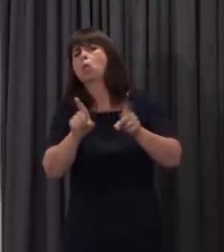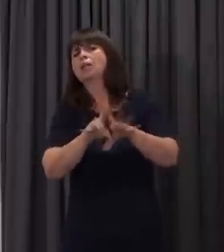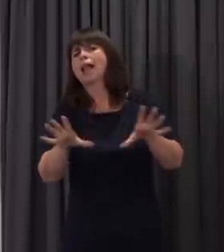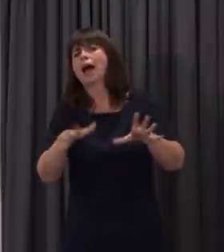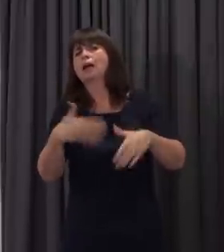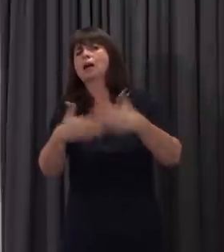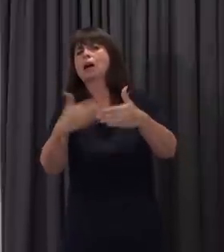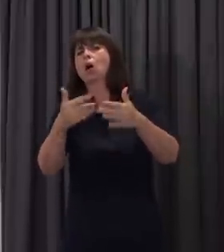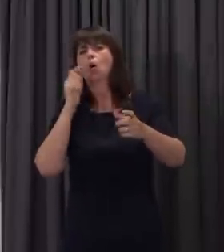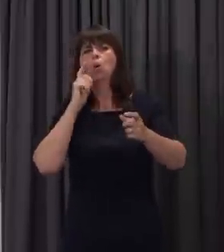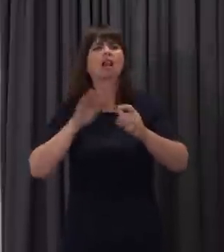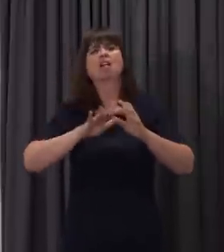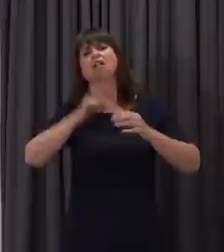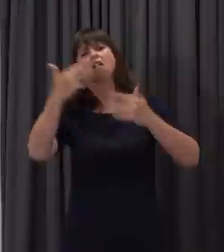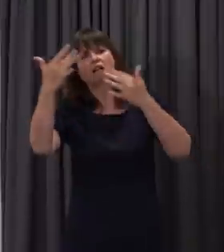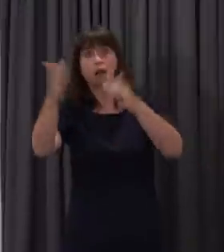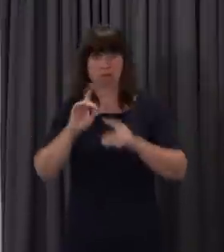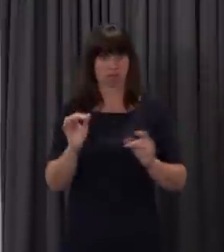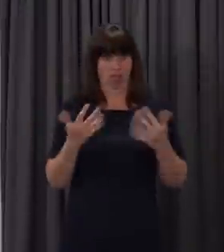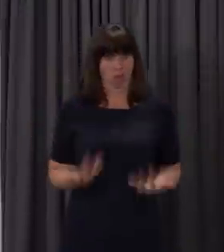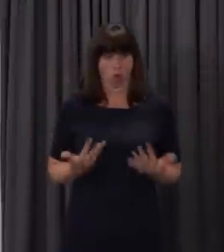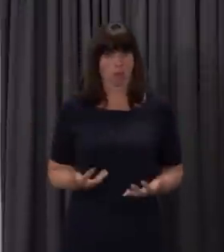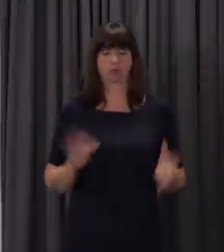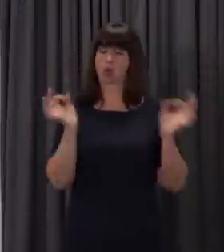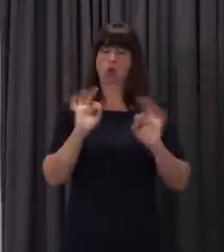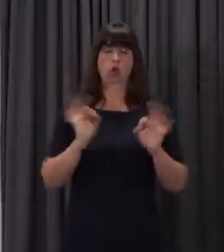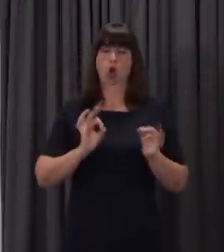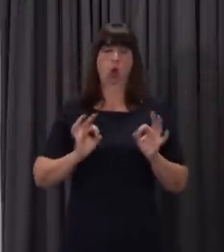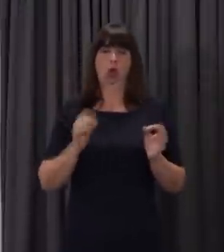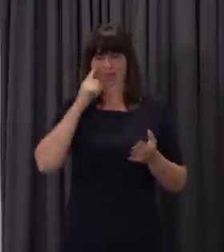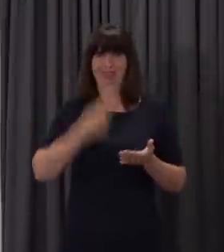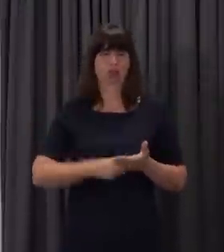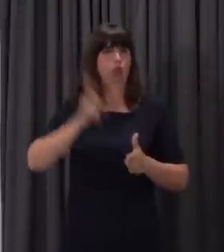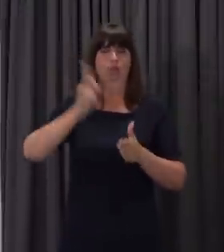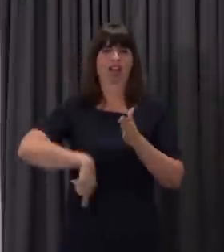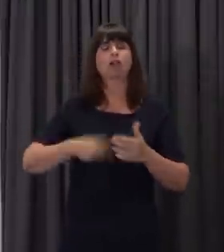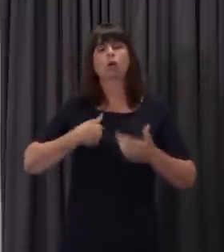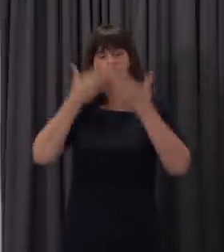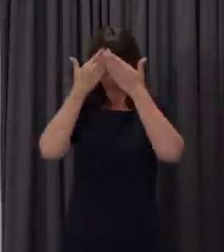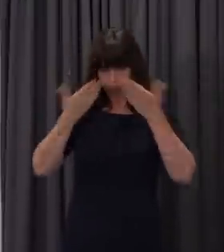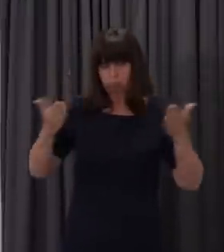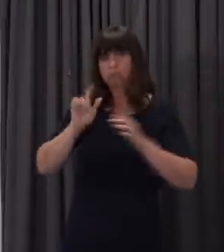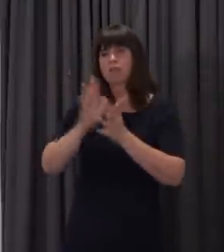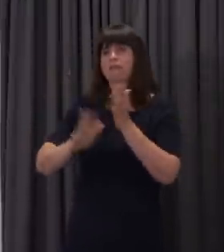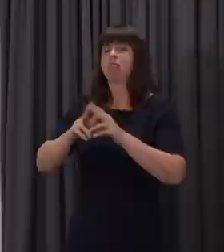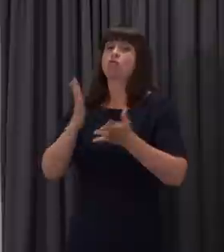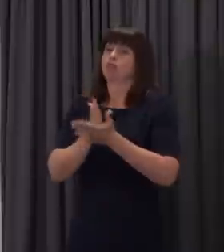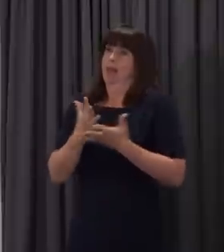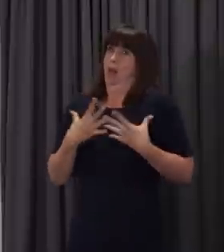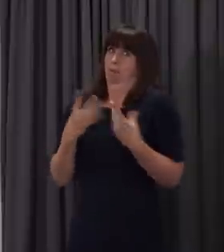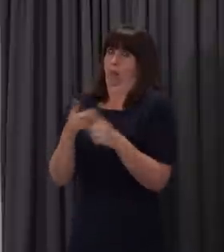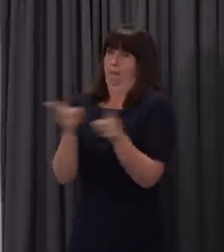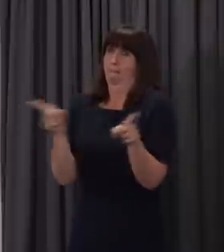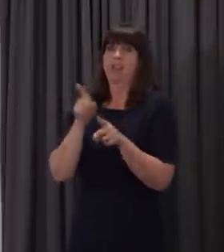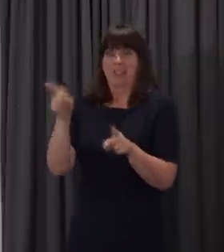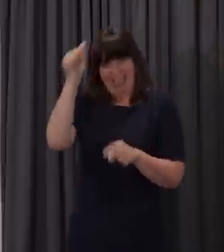have no plans to find parents for not sending their children into school. We will respect parents' decisions, and I know that they will